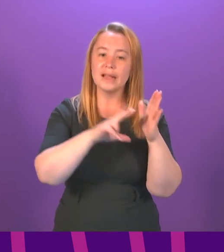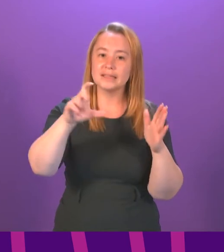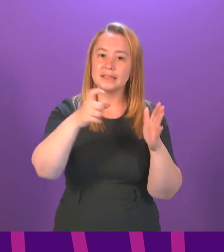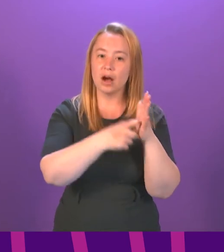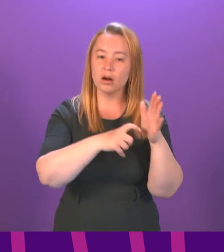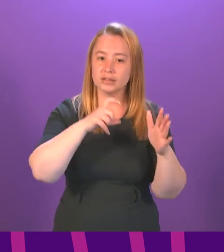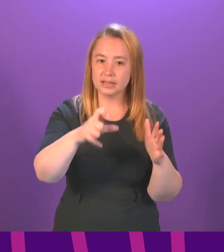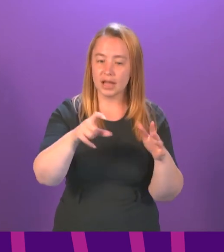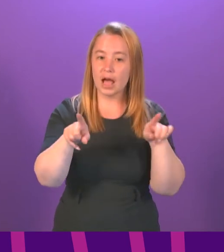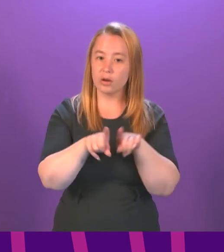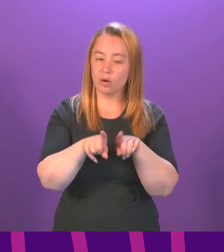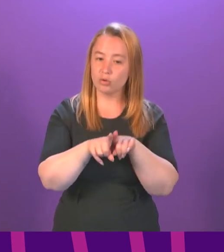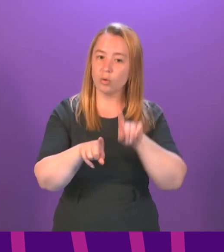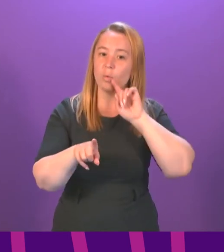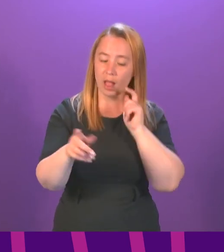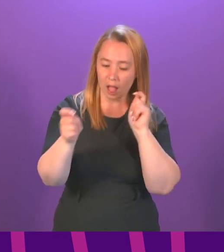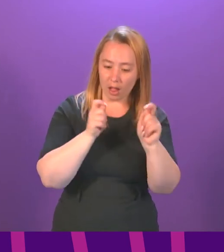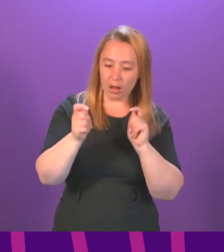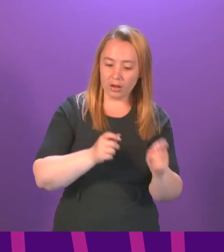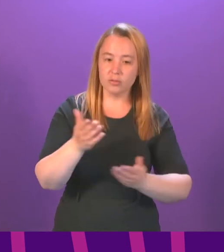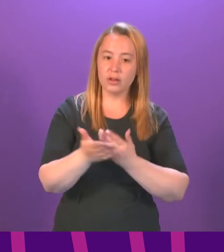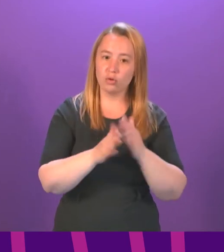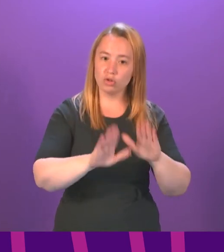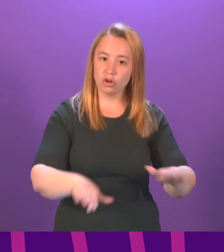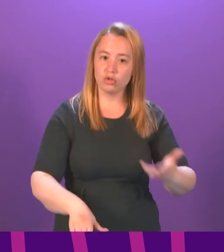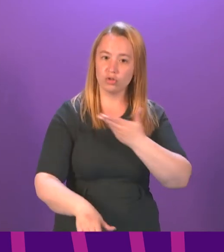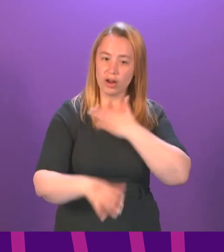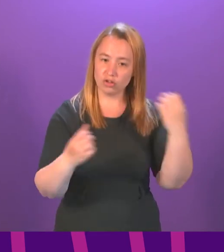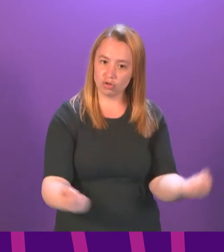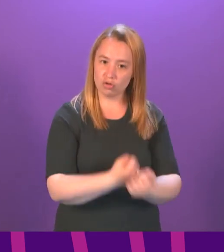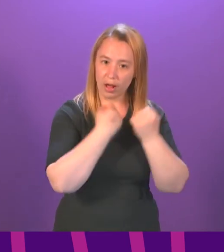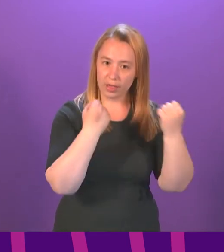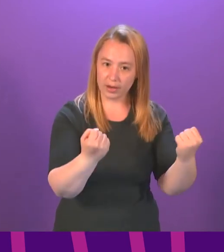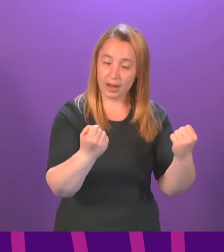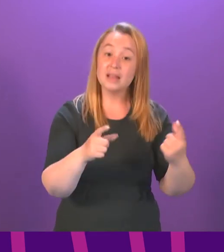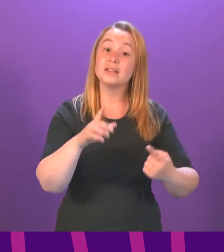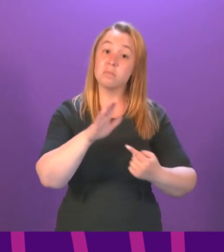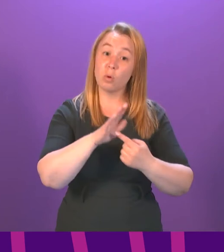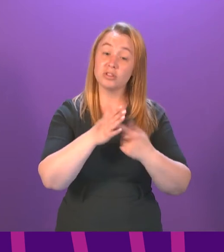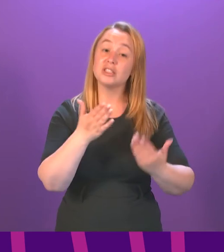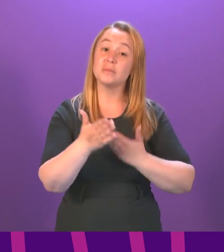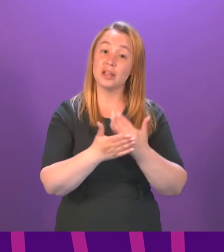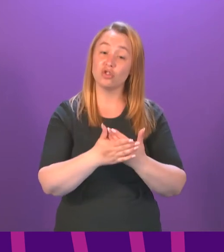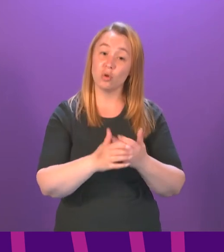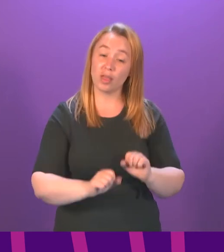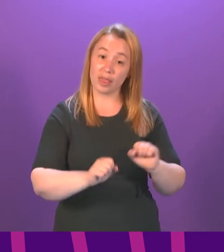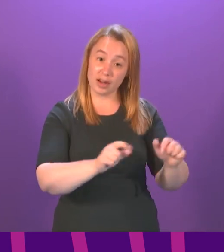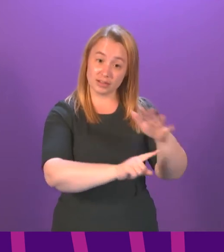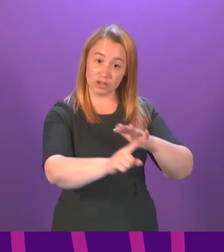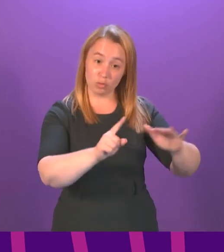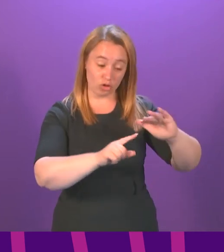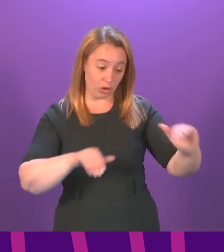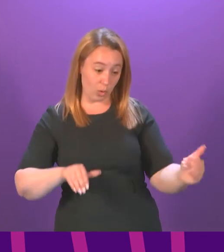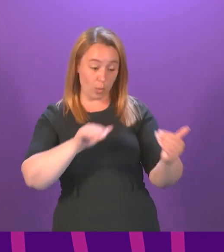necessary to strengthen legal protections of children's rights. It is important that we get it right for every child, regardless of their circumstances.